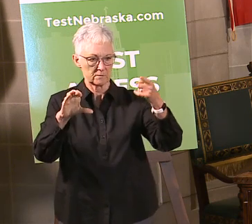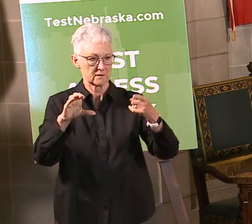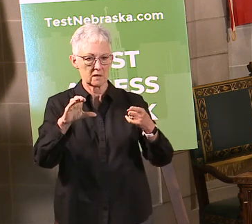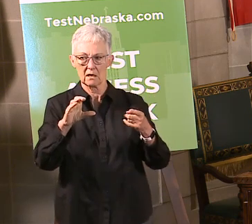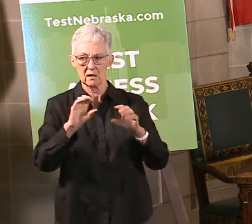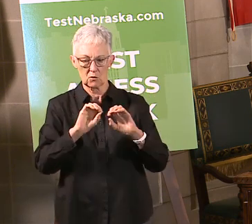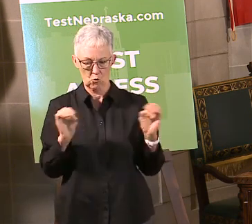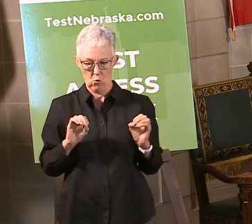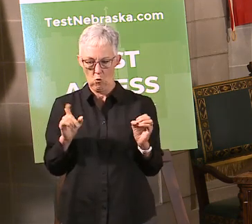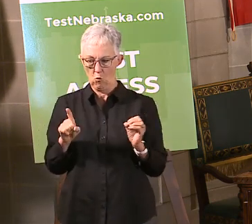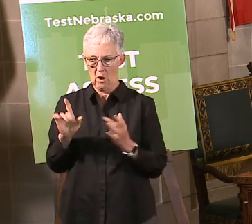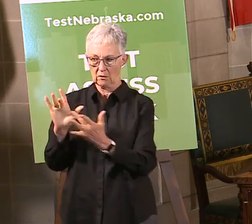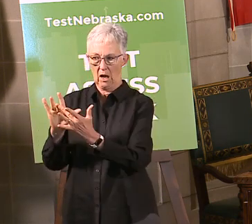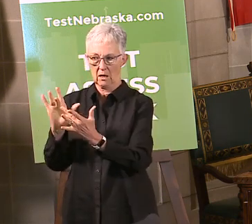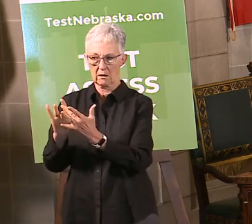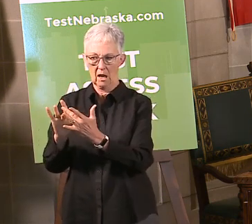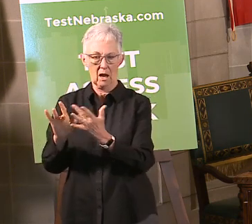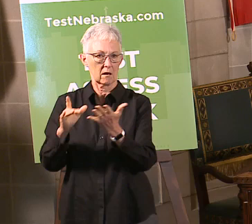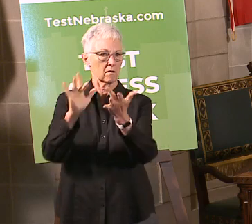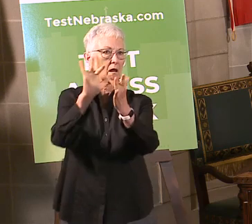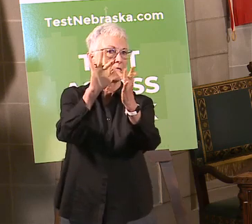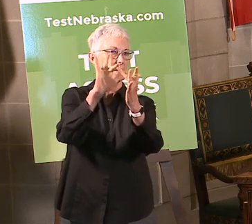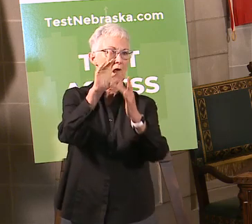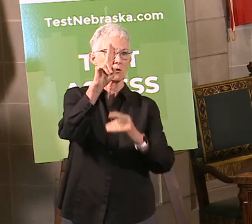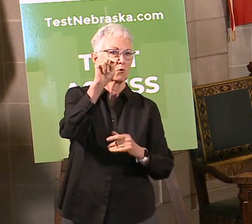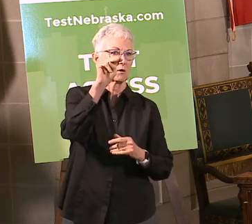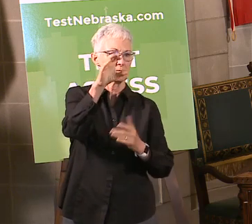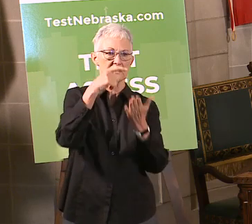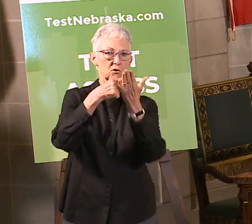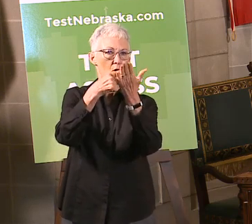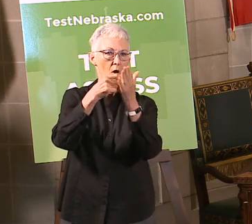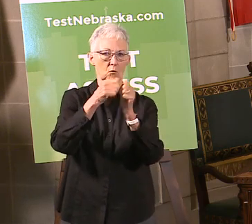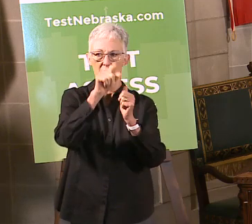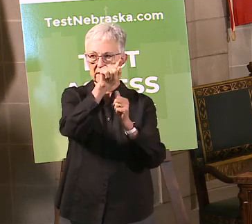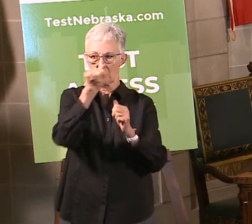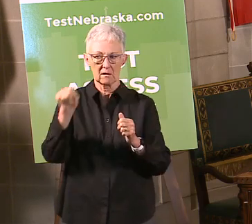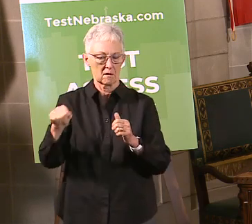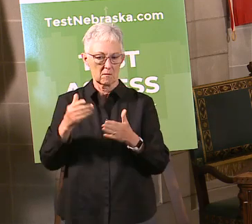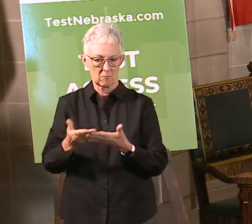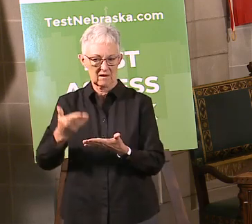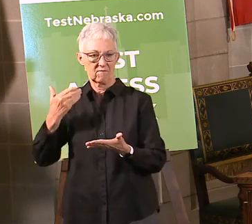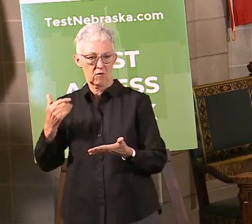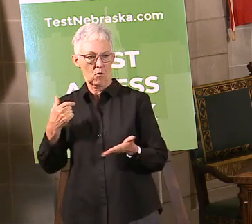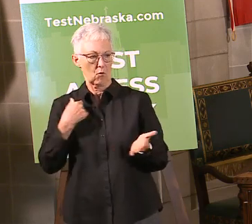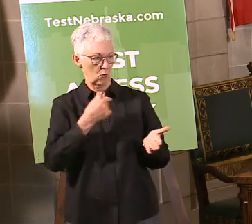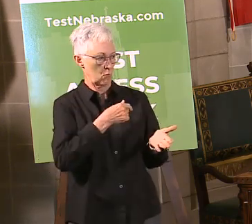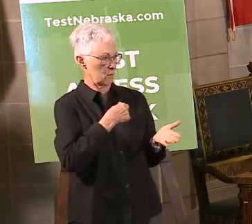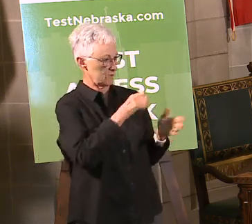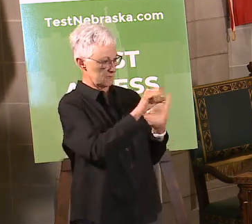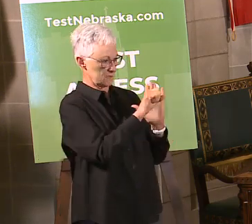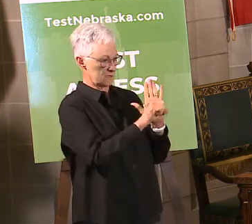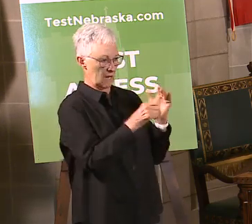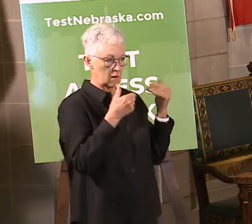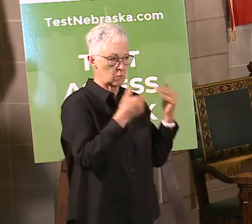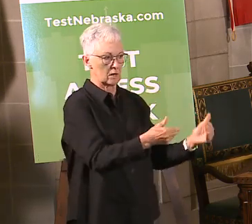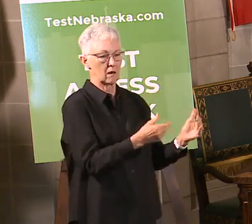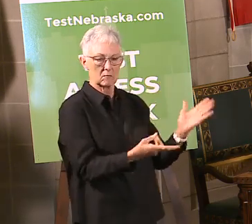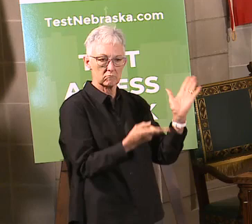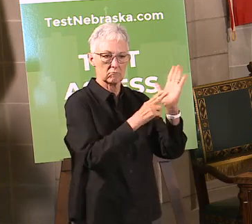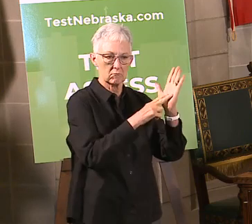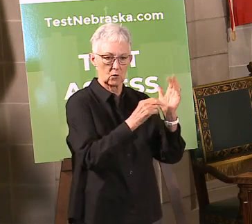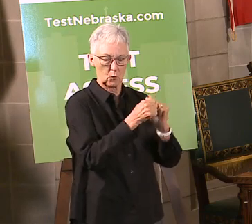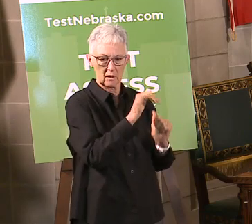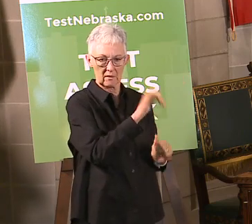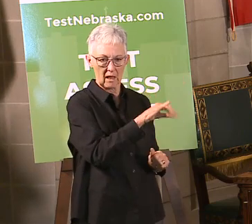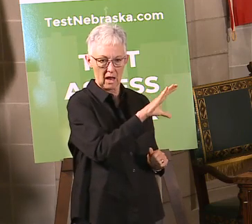contract. What's your response to that? So the question was, a number of state senators have said that they don't want testing here in the